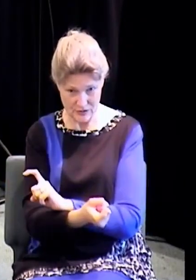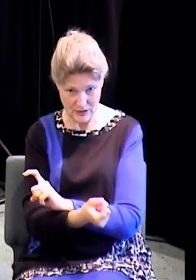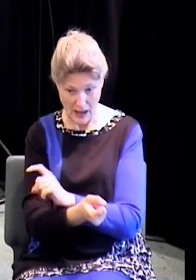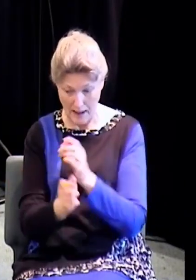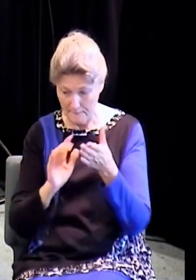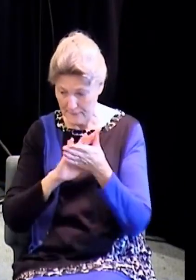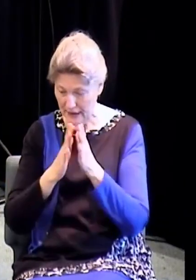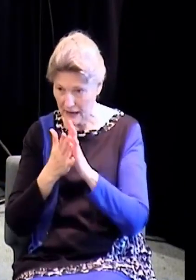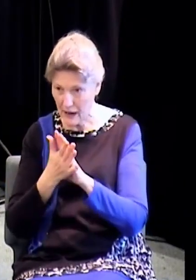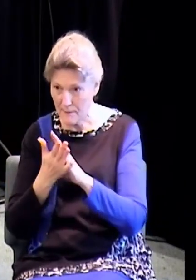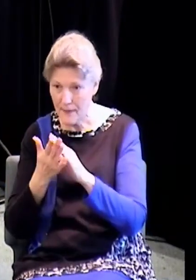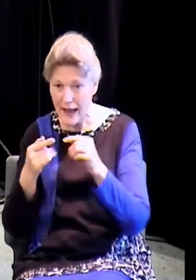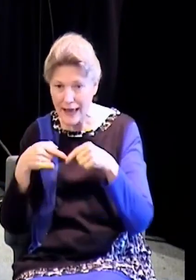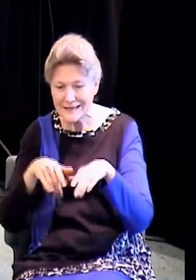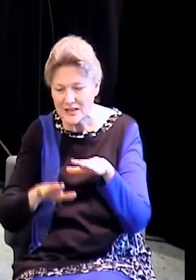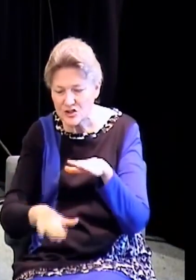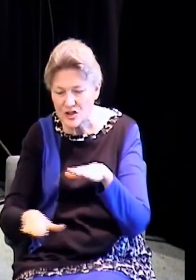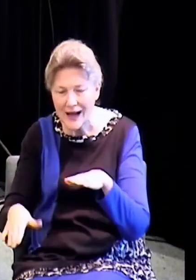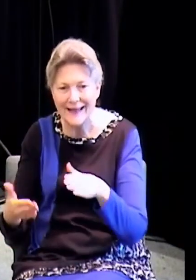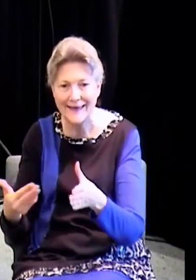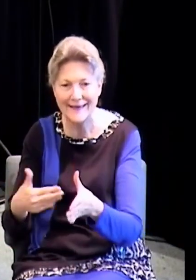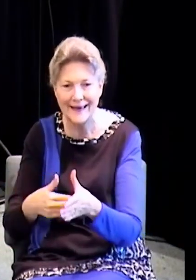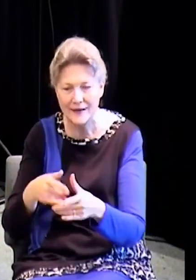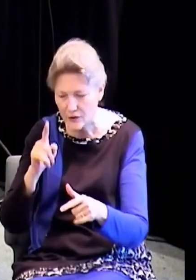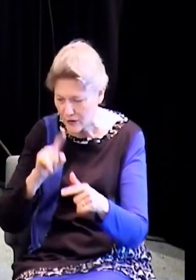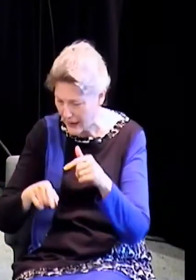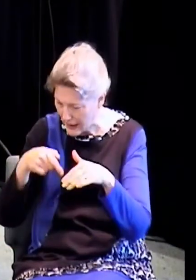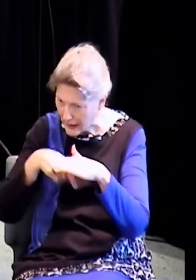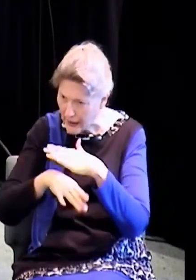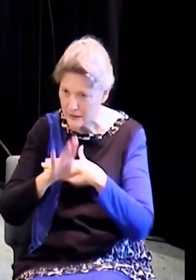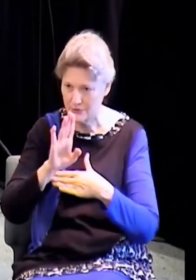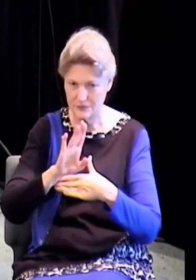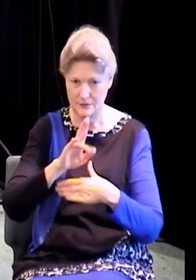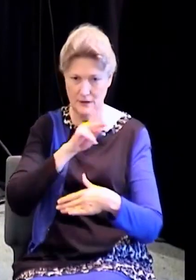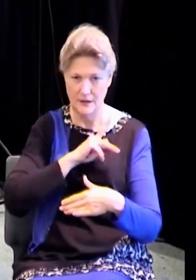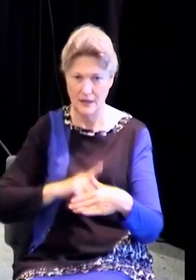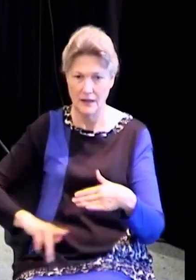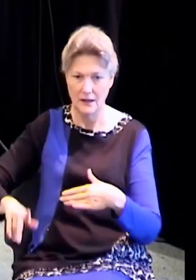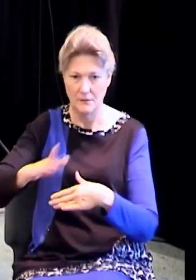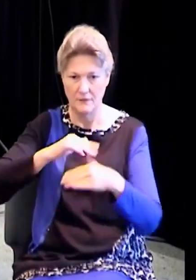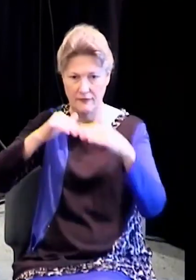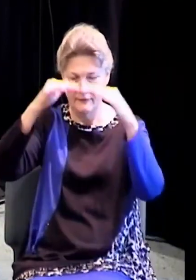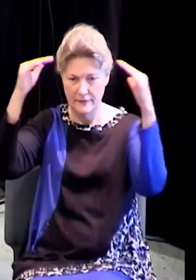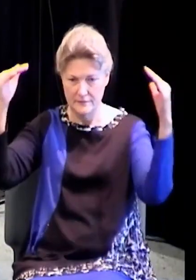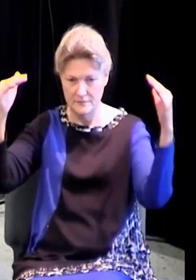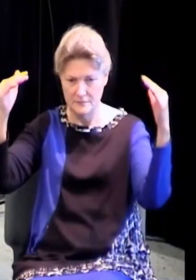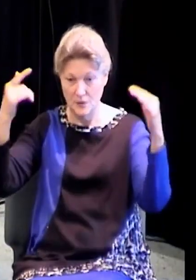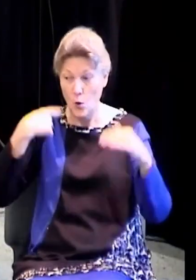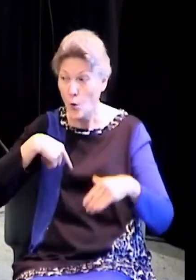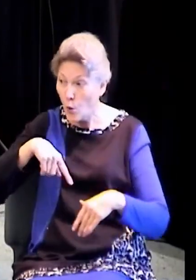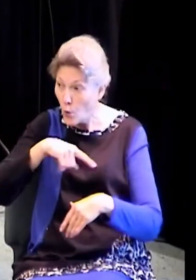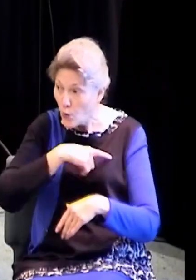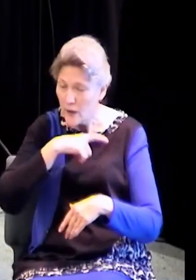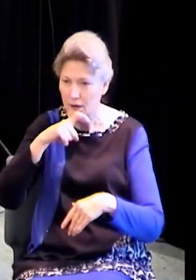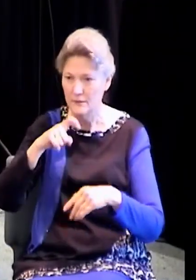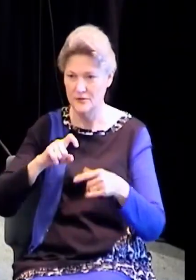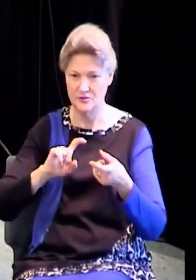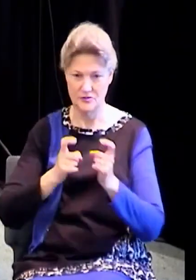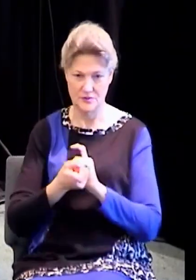as a little child, you shall not enter the kingdom of heaven. We need to change. And this is what came to me early in